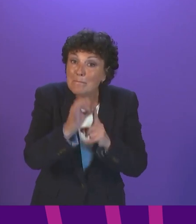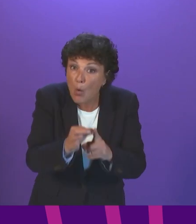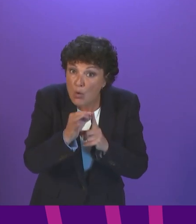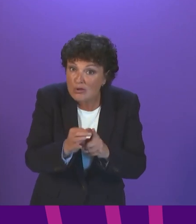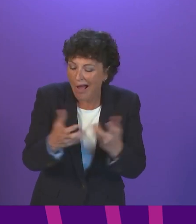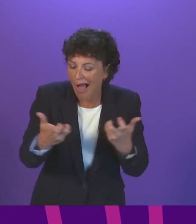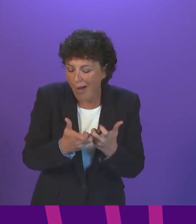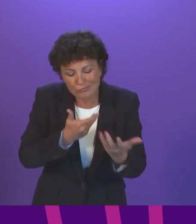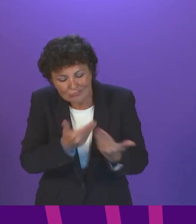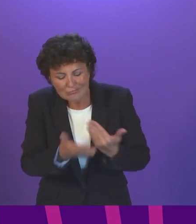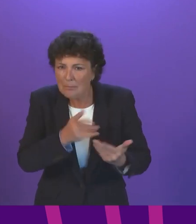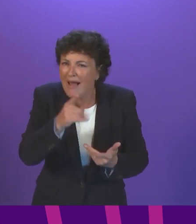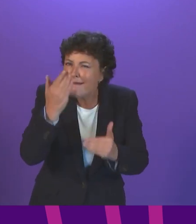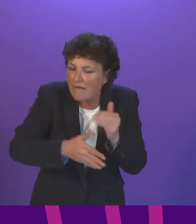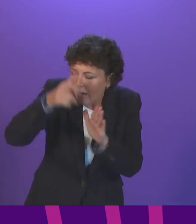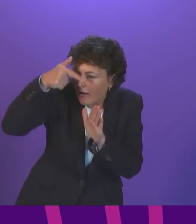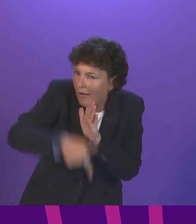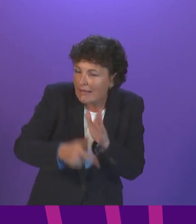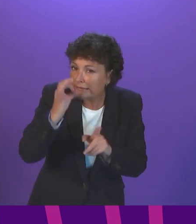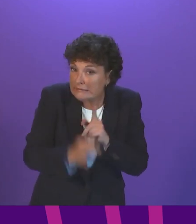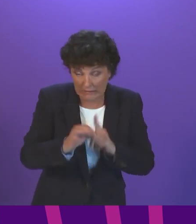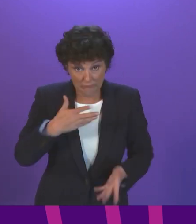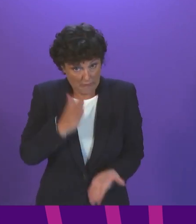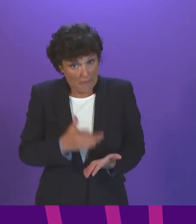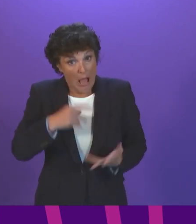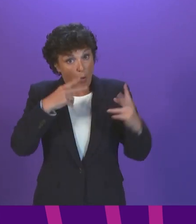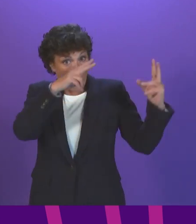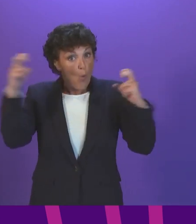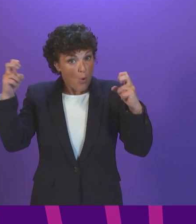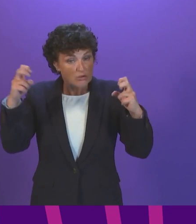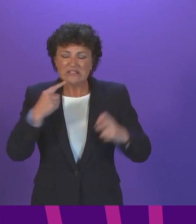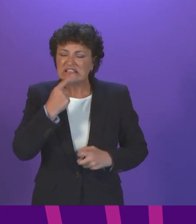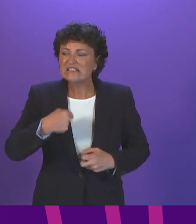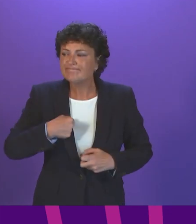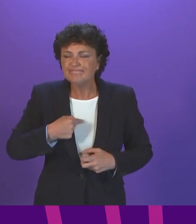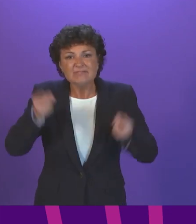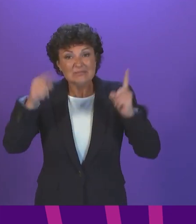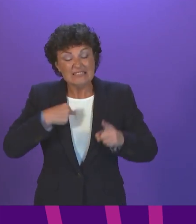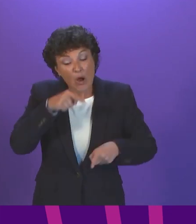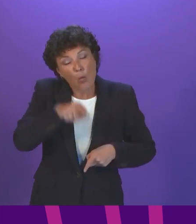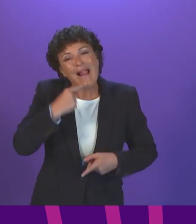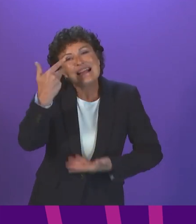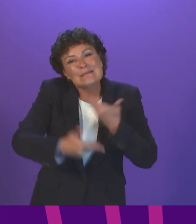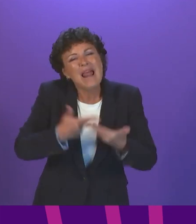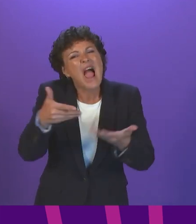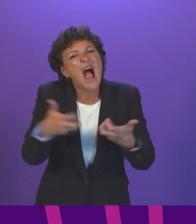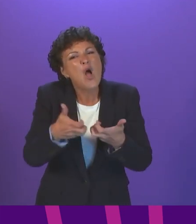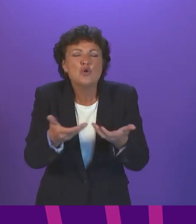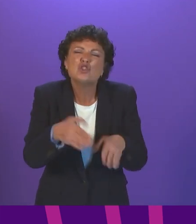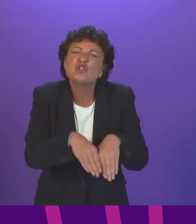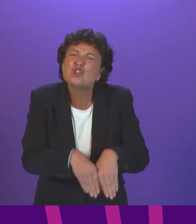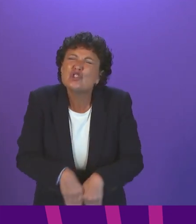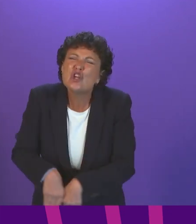It will only set out, and I quote the First Minister's words, in broad terms how the scheme will operate.